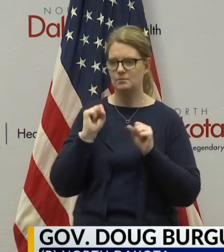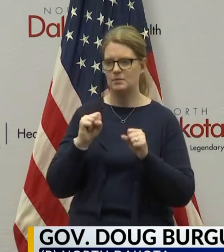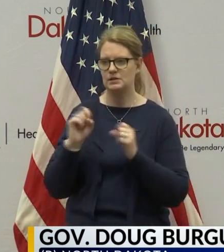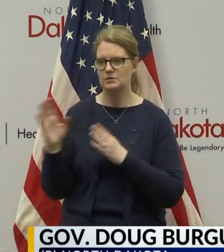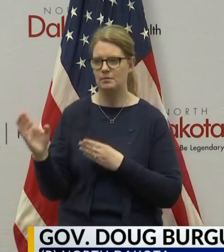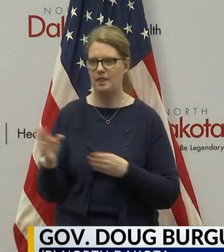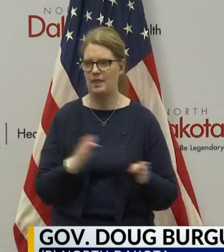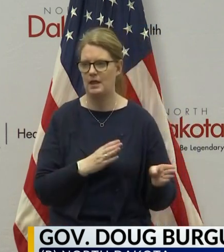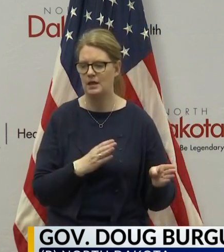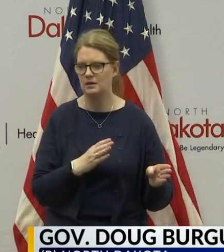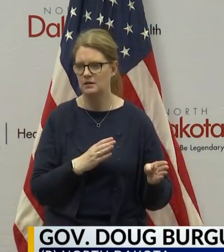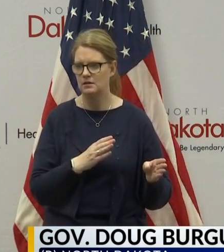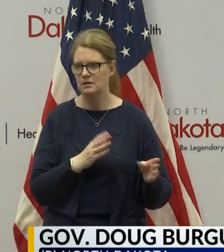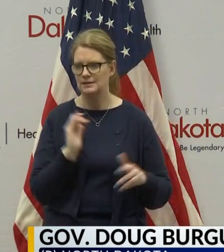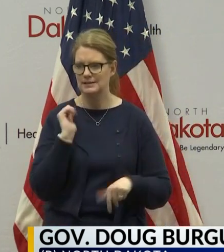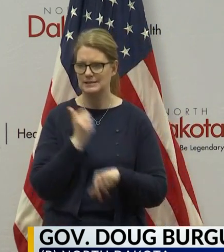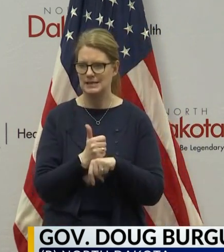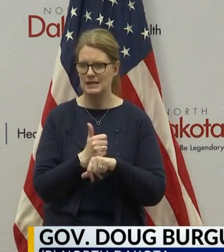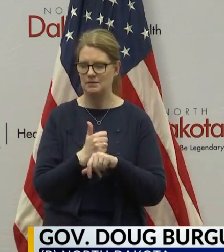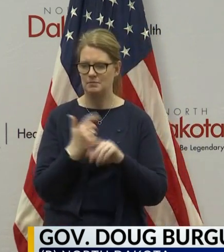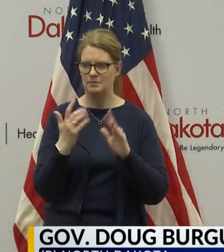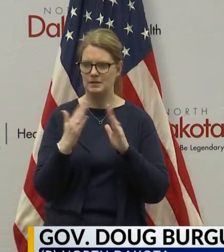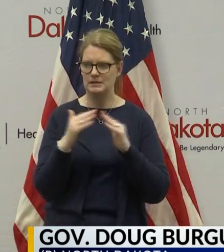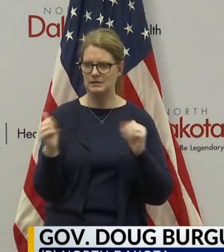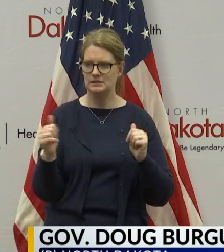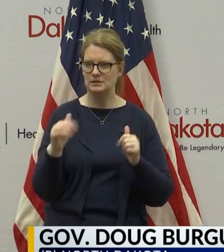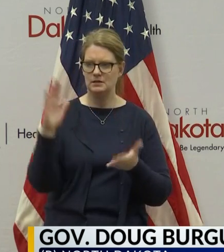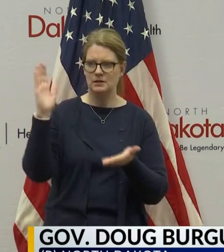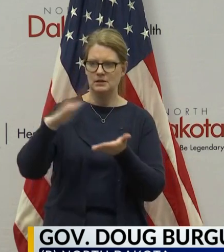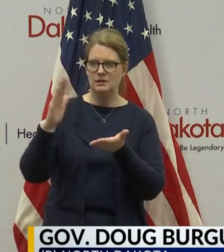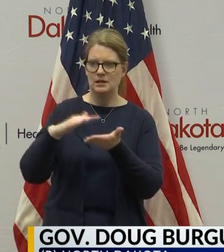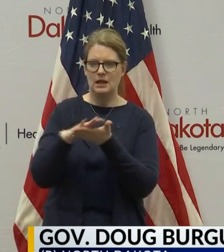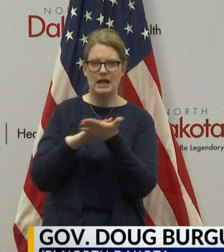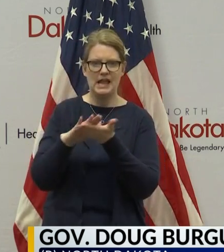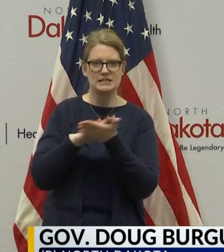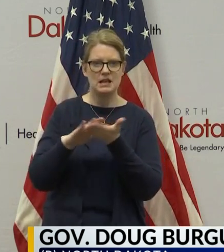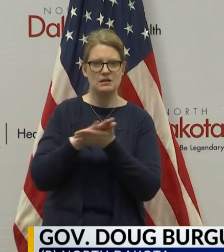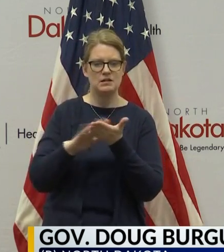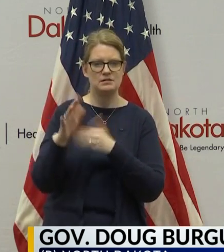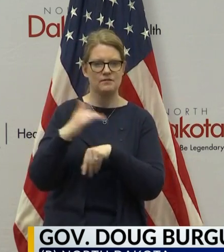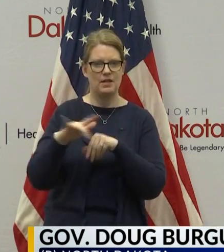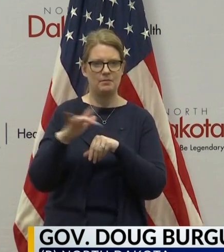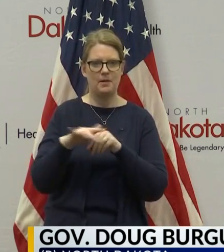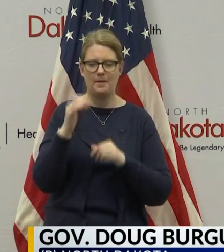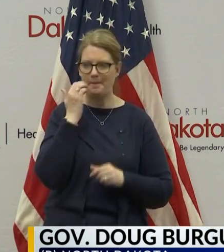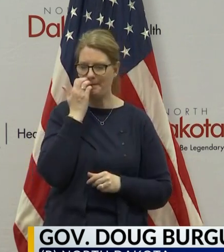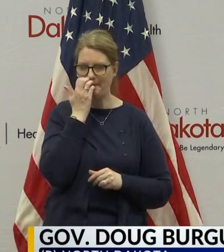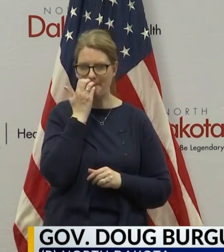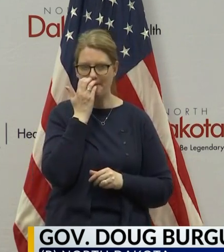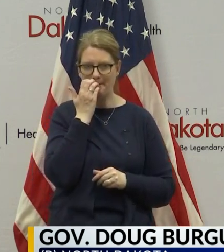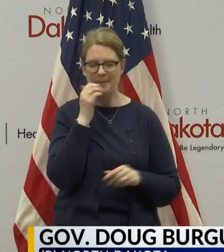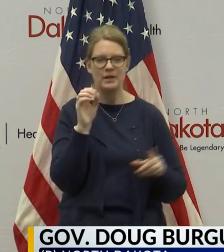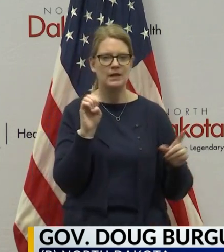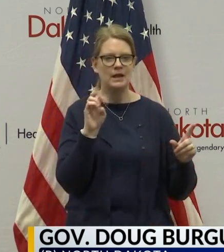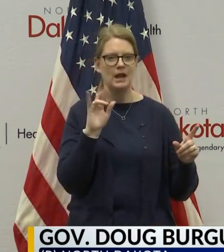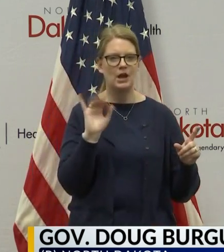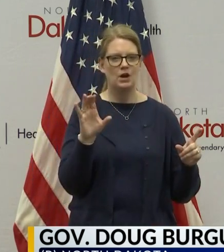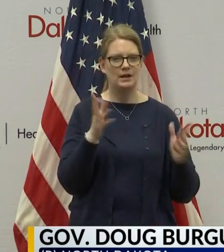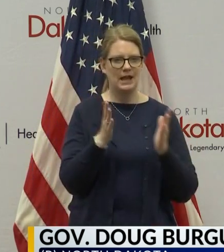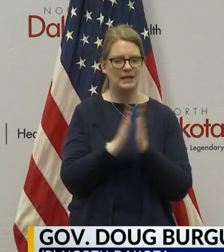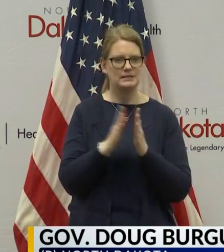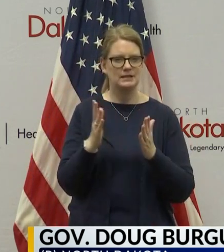plan you had mentioned last week to set up a system making hand sanitizer more widely available? Eric asking about the